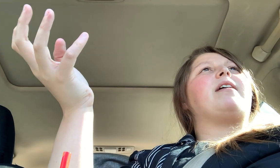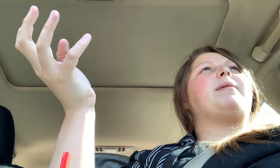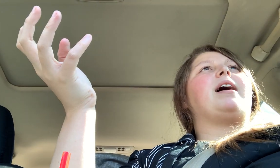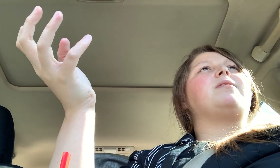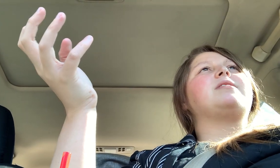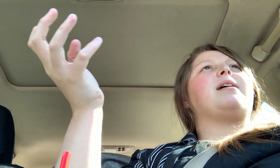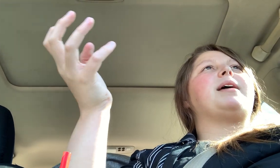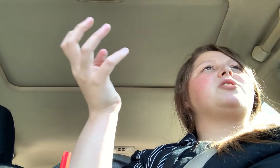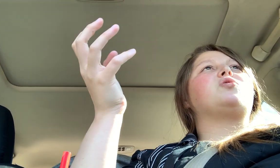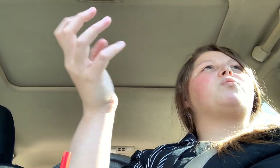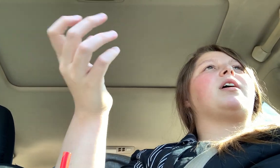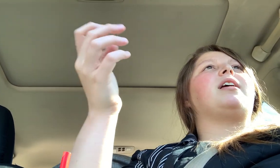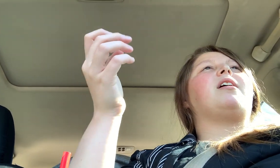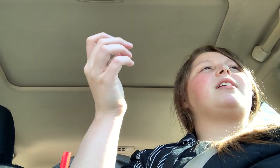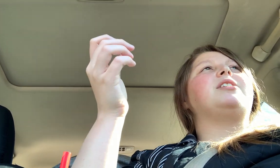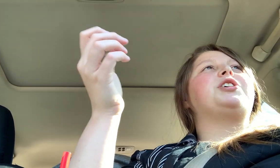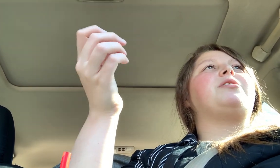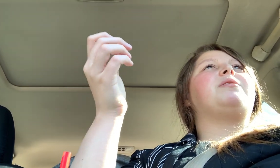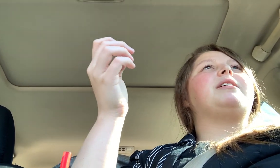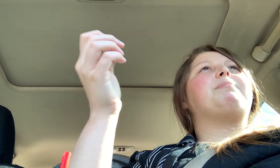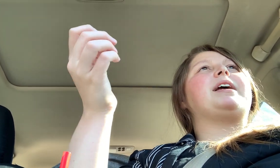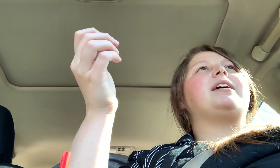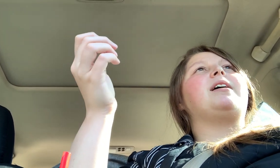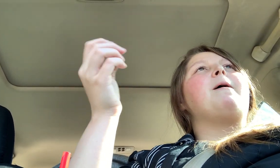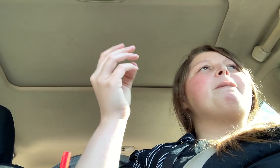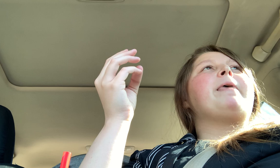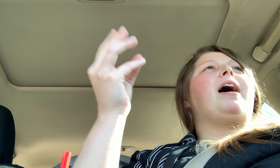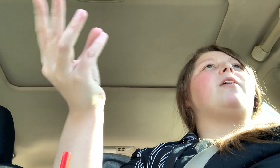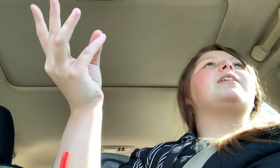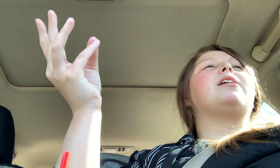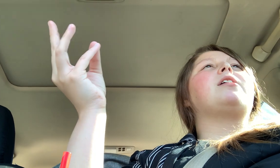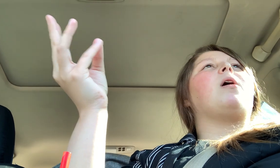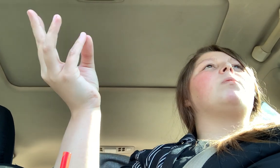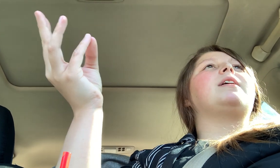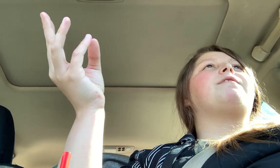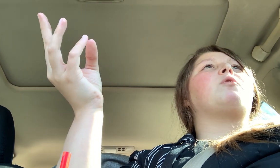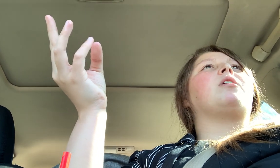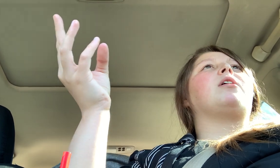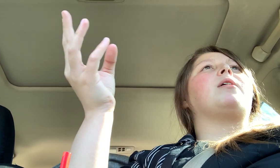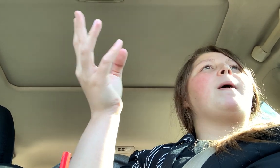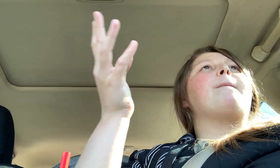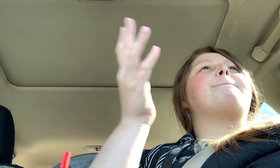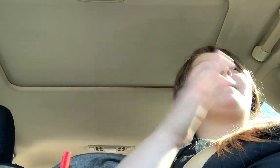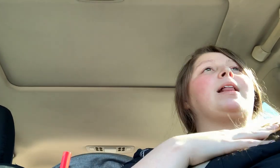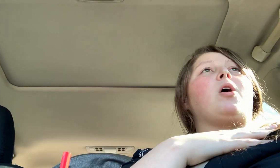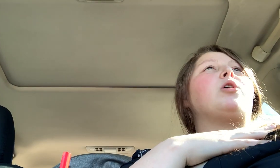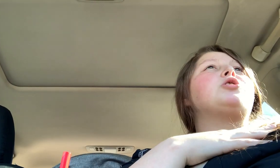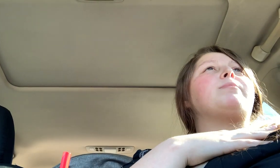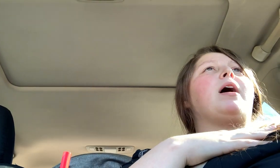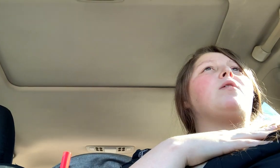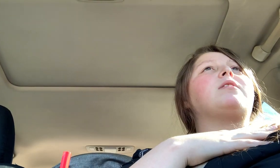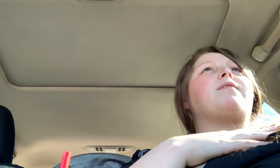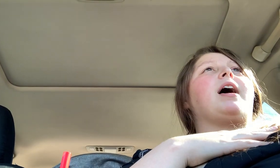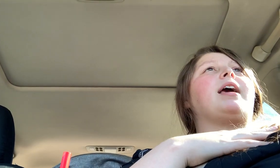pounds and I'm like just working on continually being healthier, not only for my longterm health of like